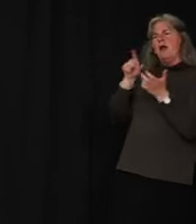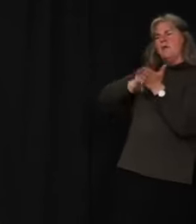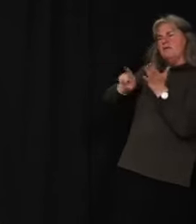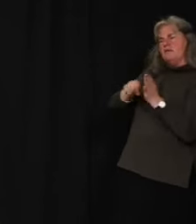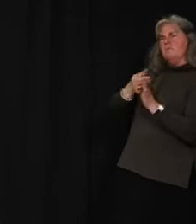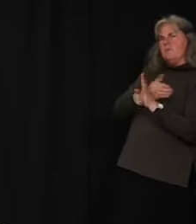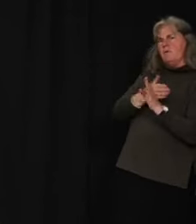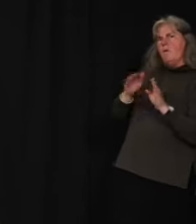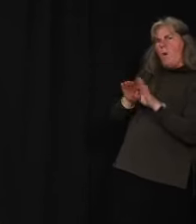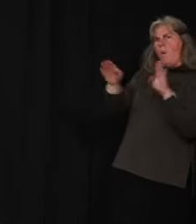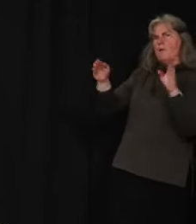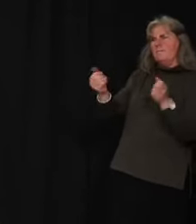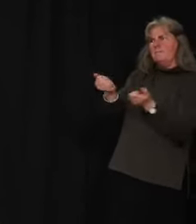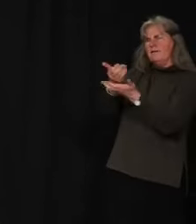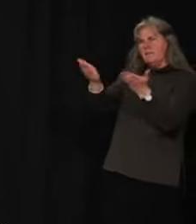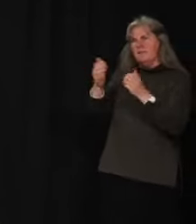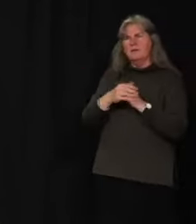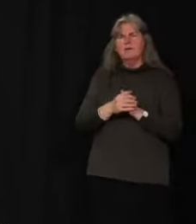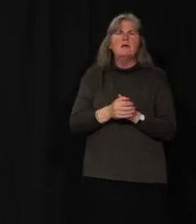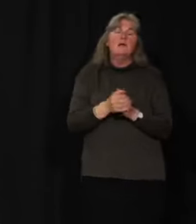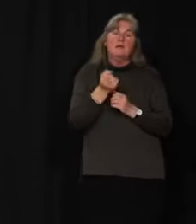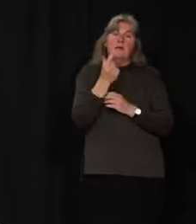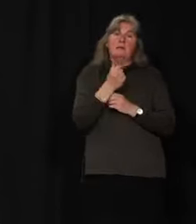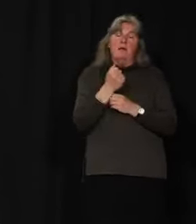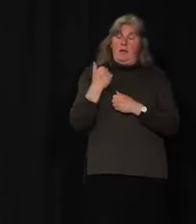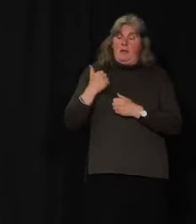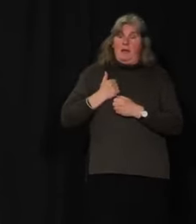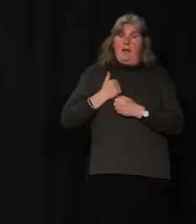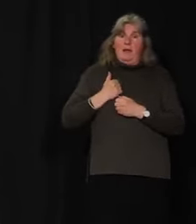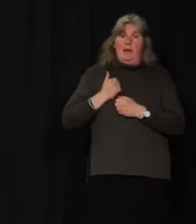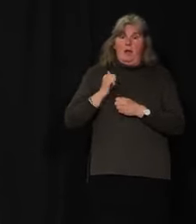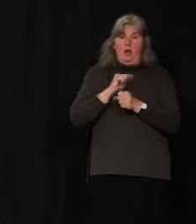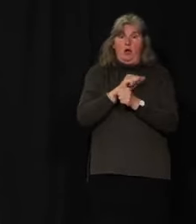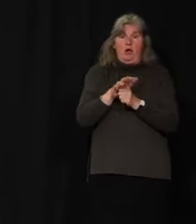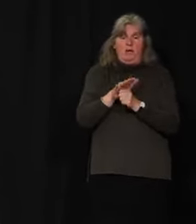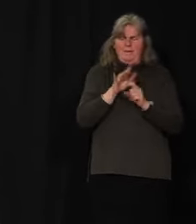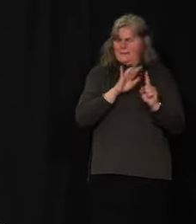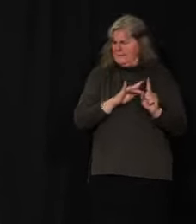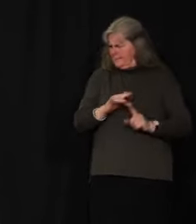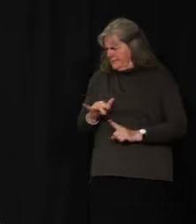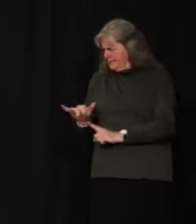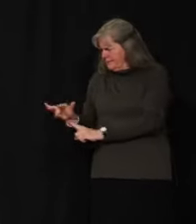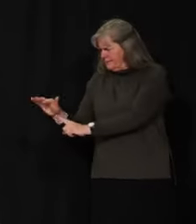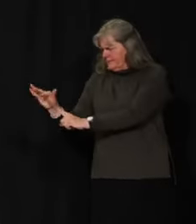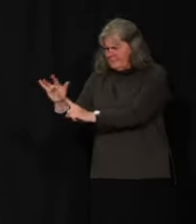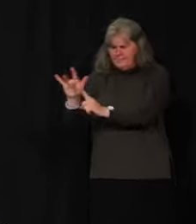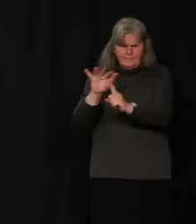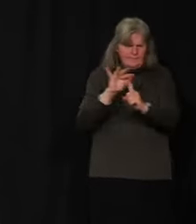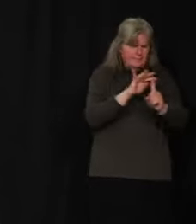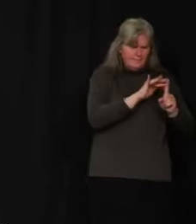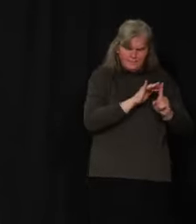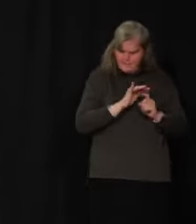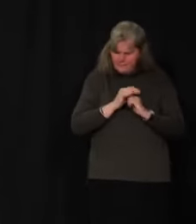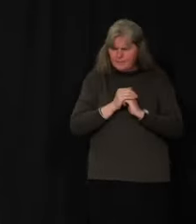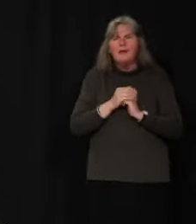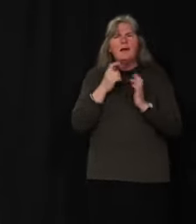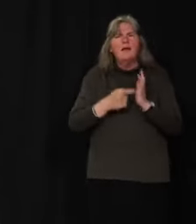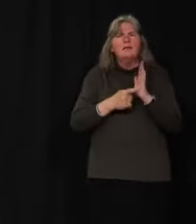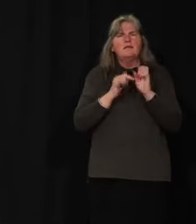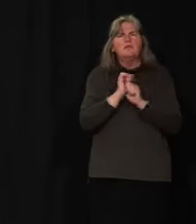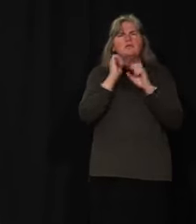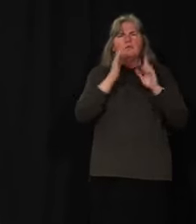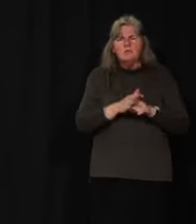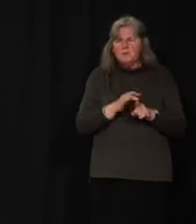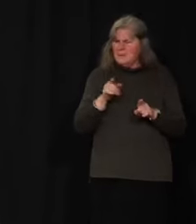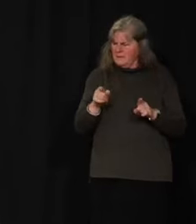progress of the virus nationally, we will consider exceptions for essential workers traveling from regions where